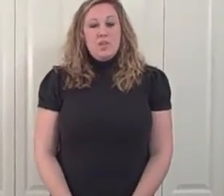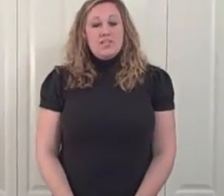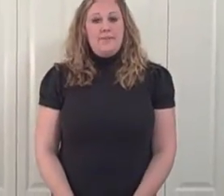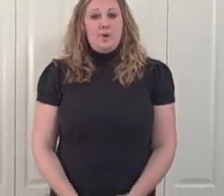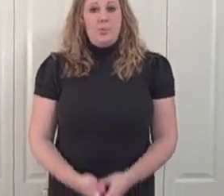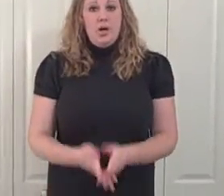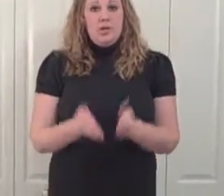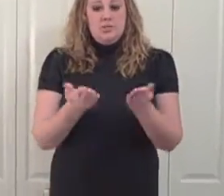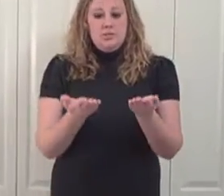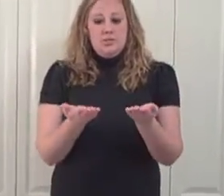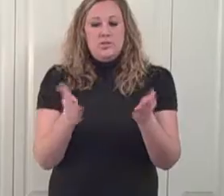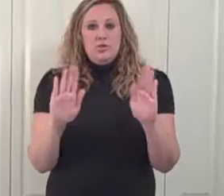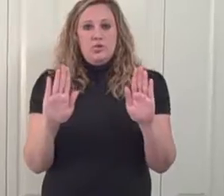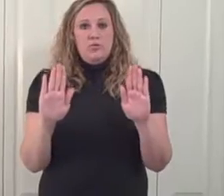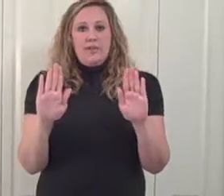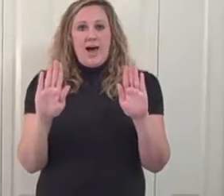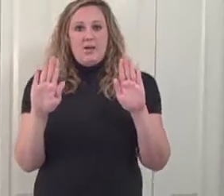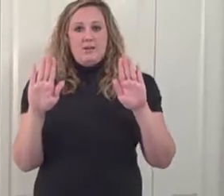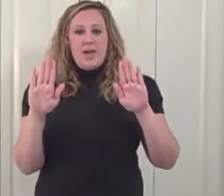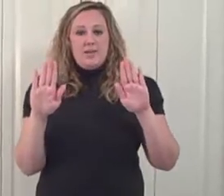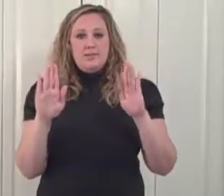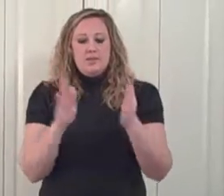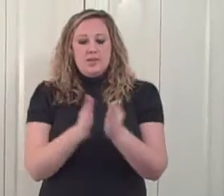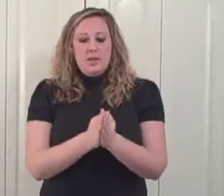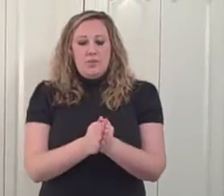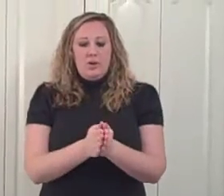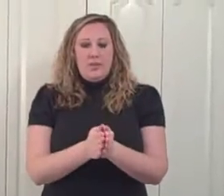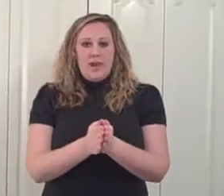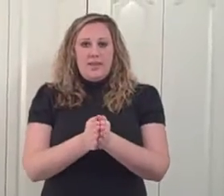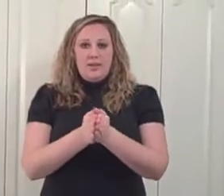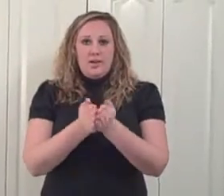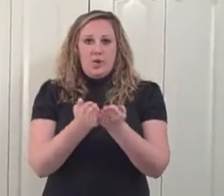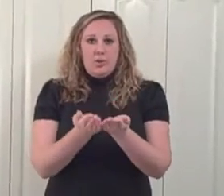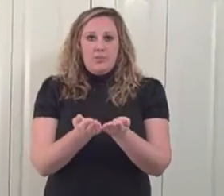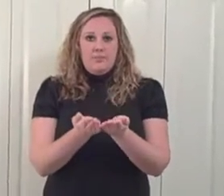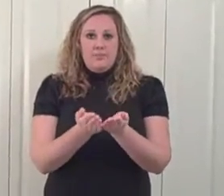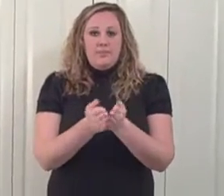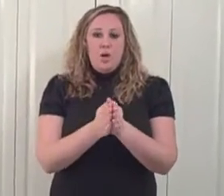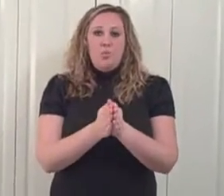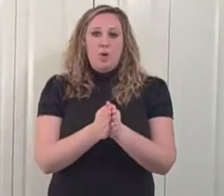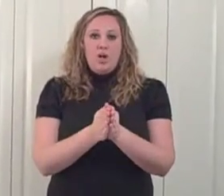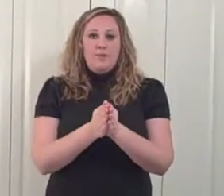Sign for book. Two flat hands, put them together and open them. Book.